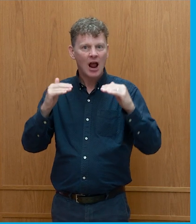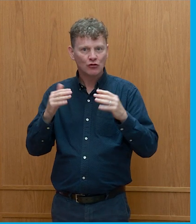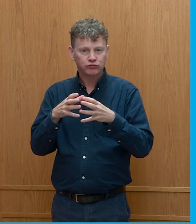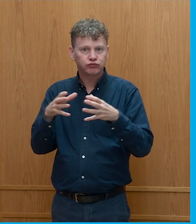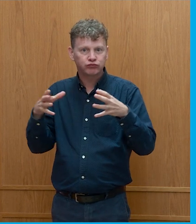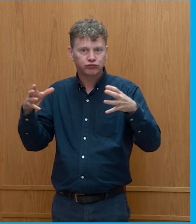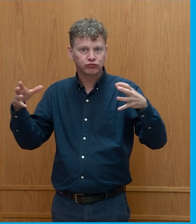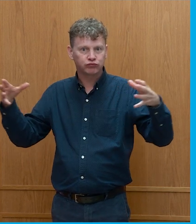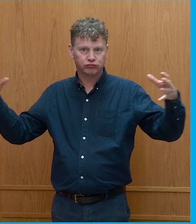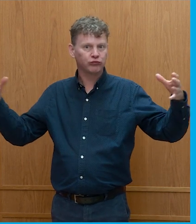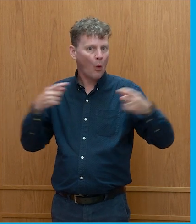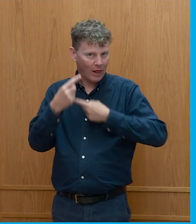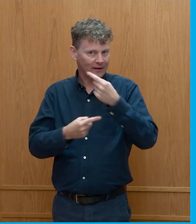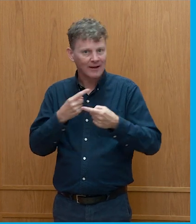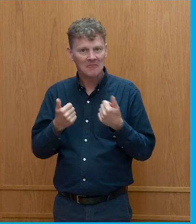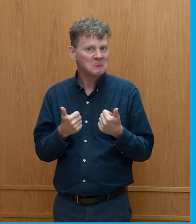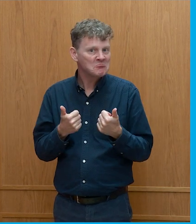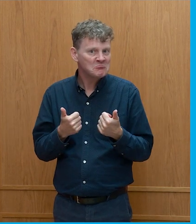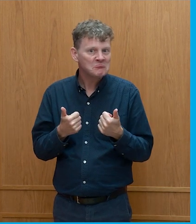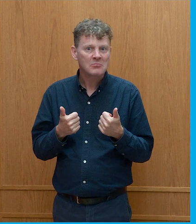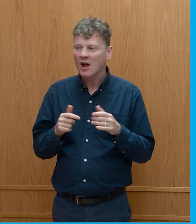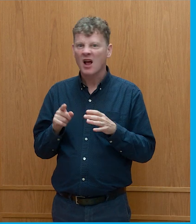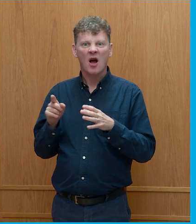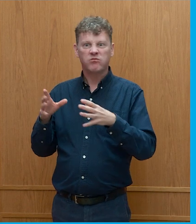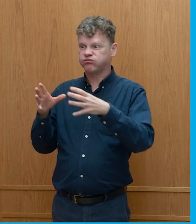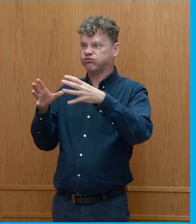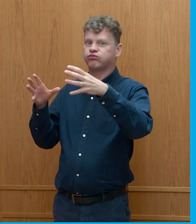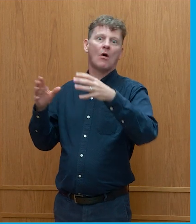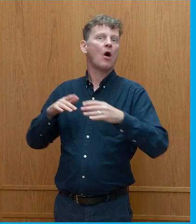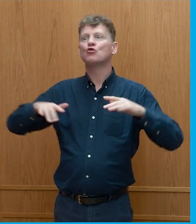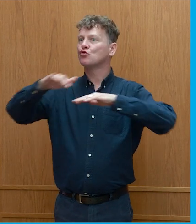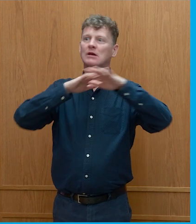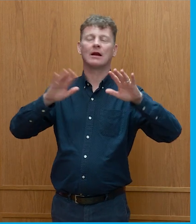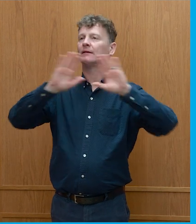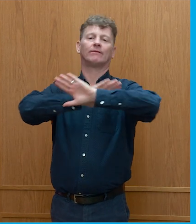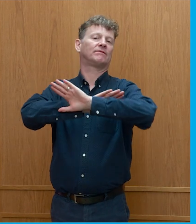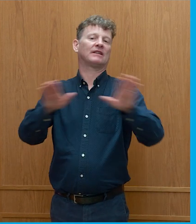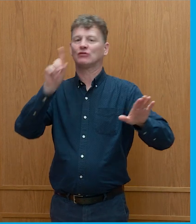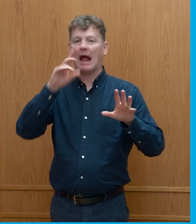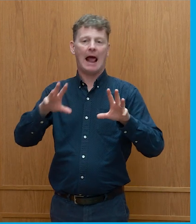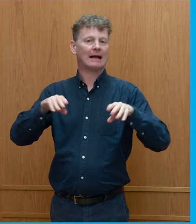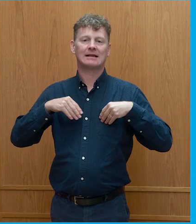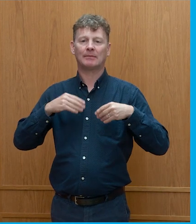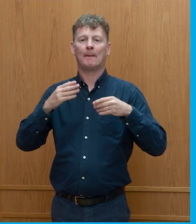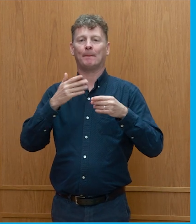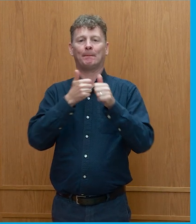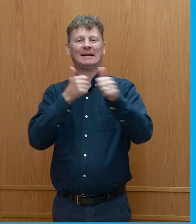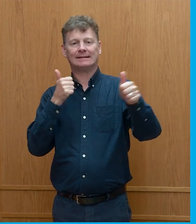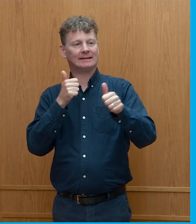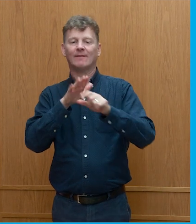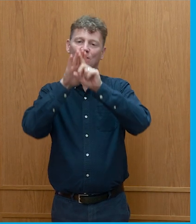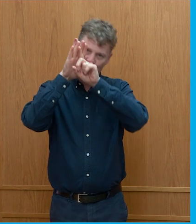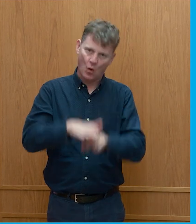the time. So there's going to come a point where this is so socially unacceptable that businesses are forced down a particular route.